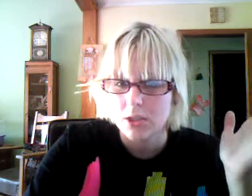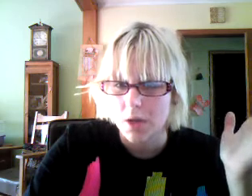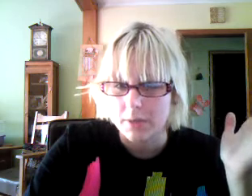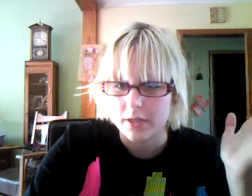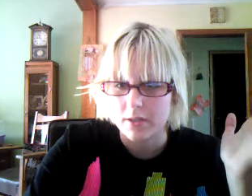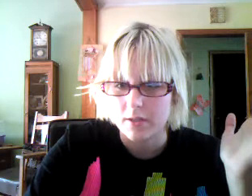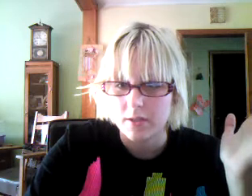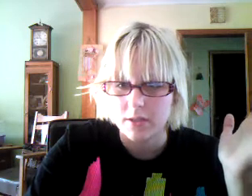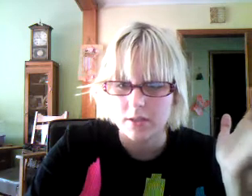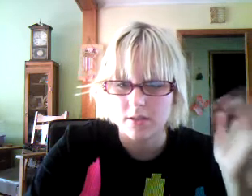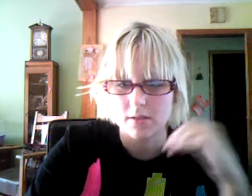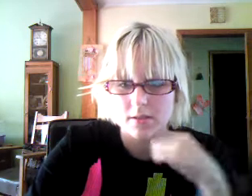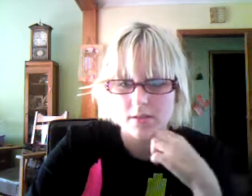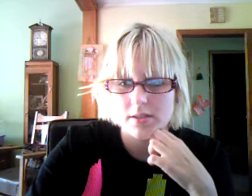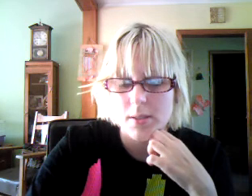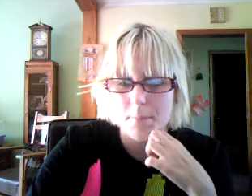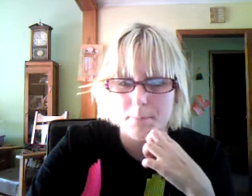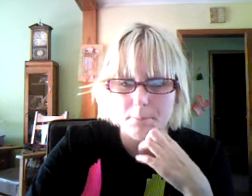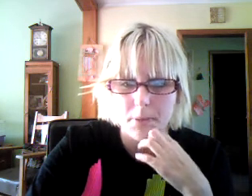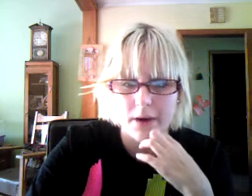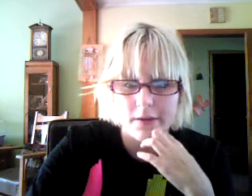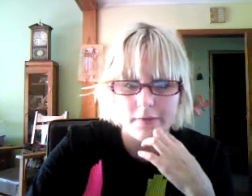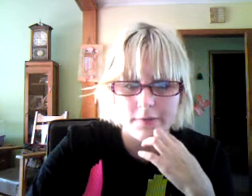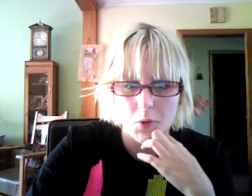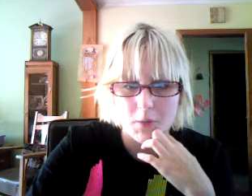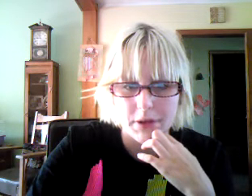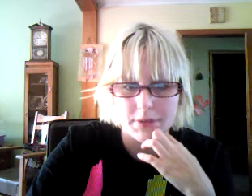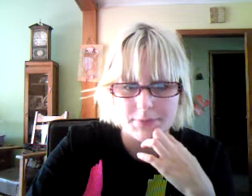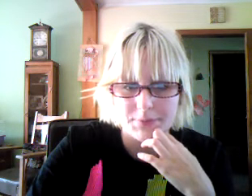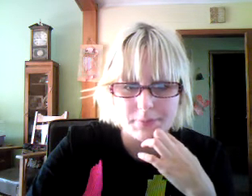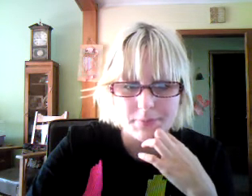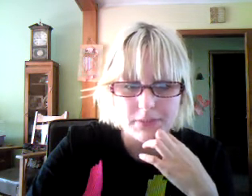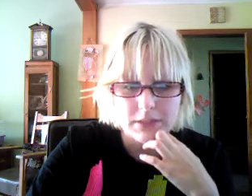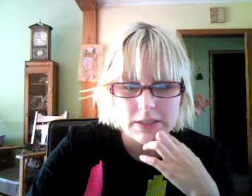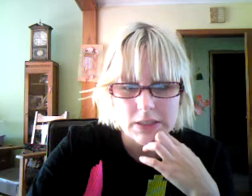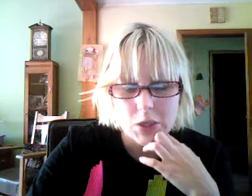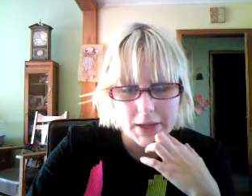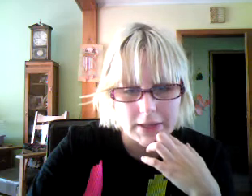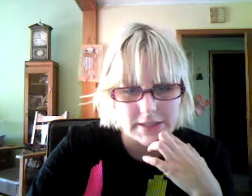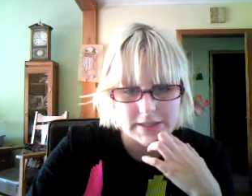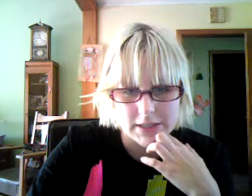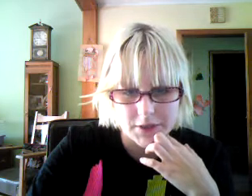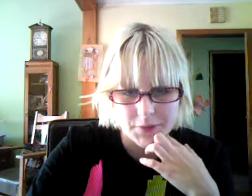topic is bi-phobia. Okay, let's see here.